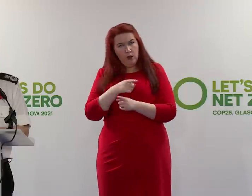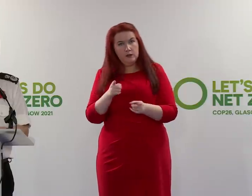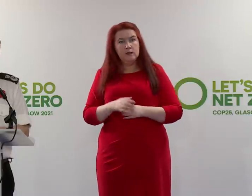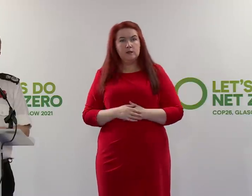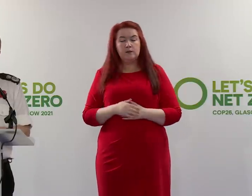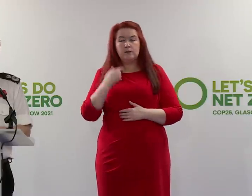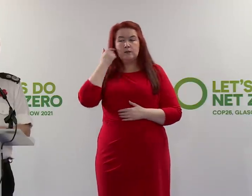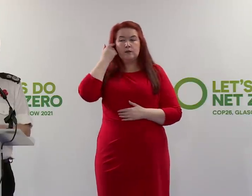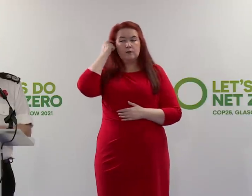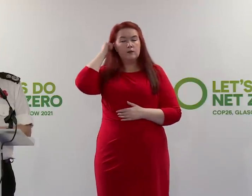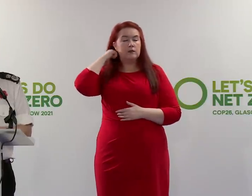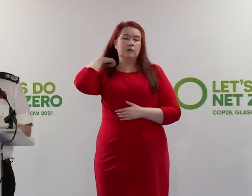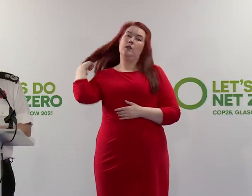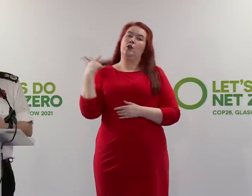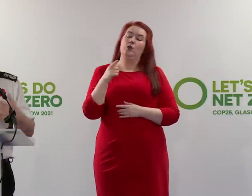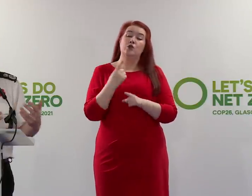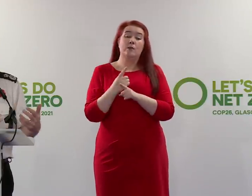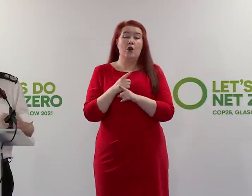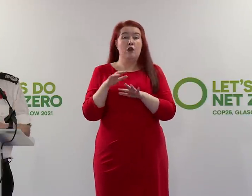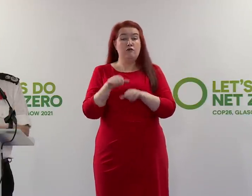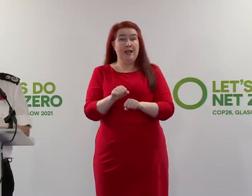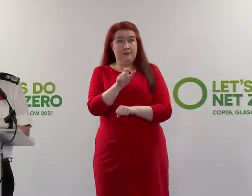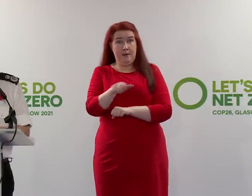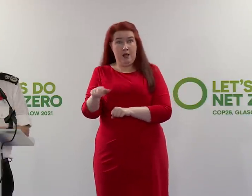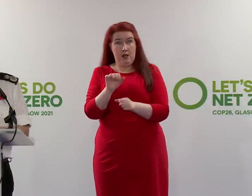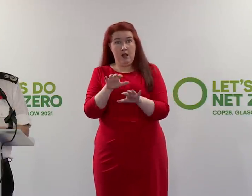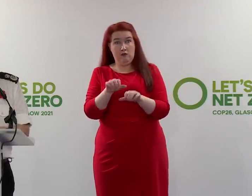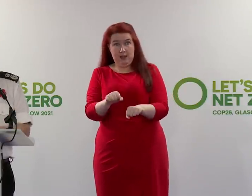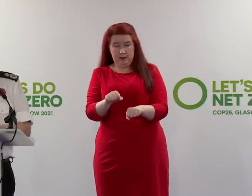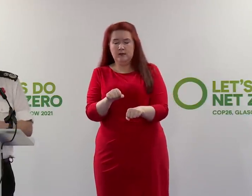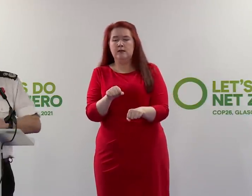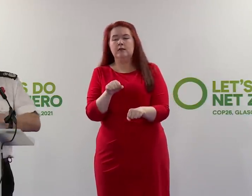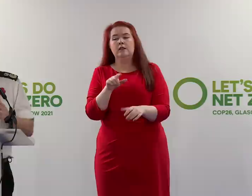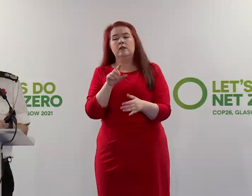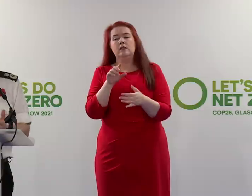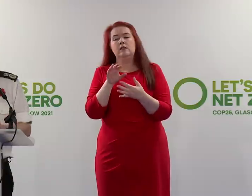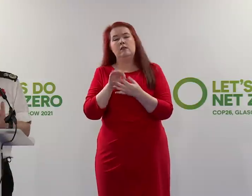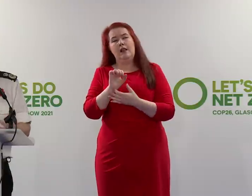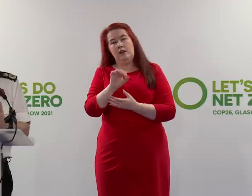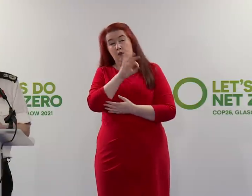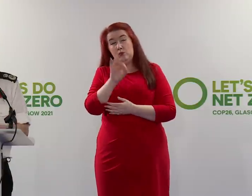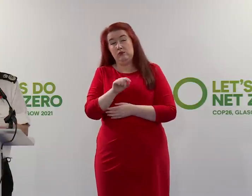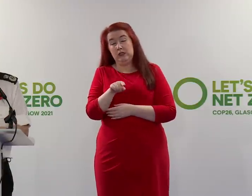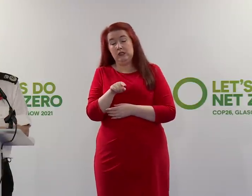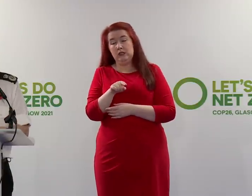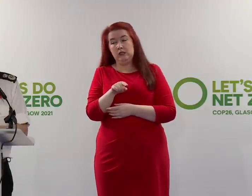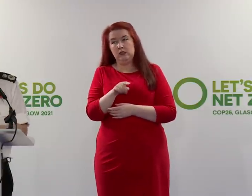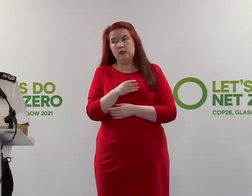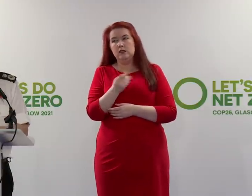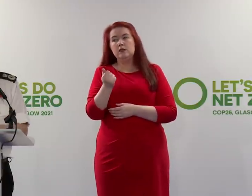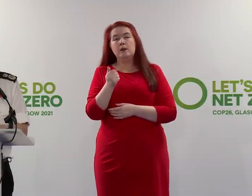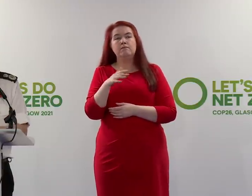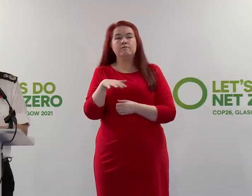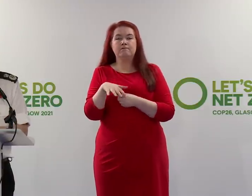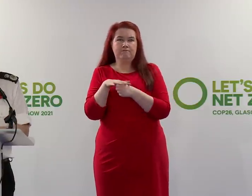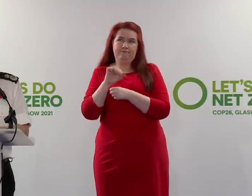In terms of the arrested persons, and again, I think it's linked into your query regarding some of the positions of the